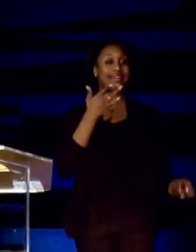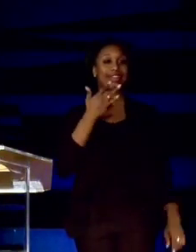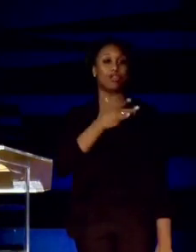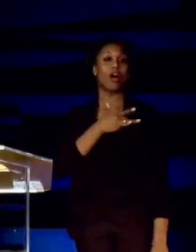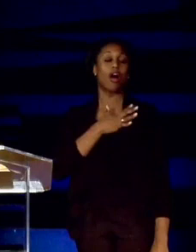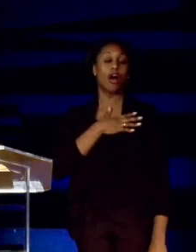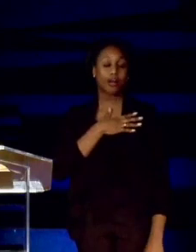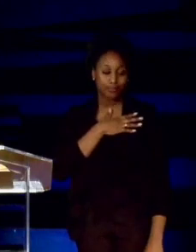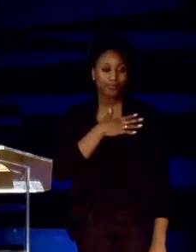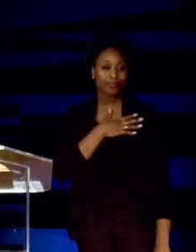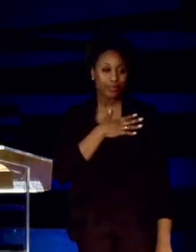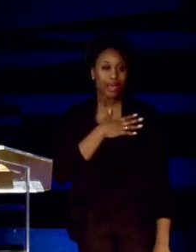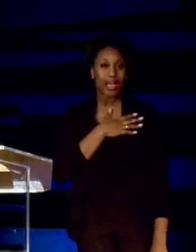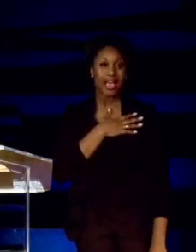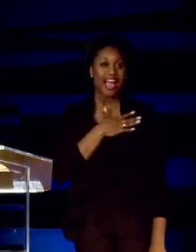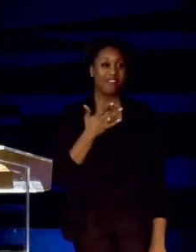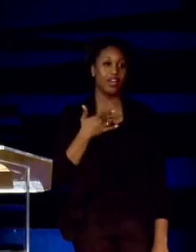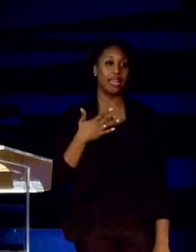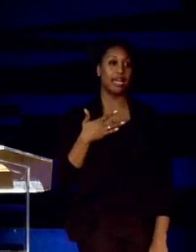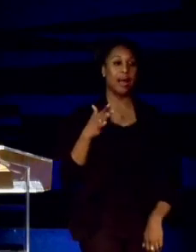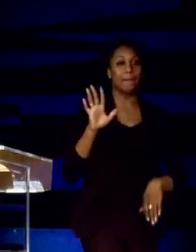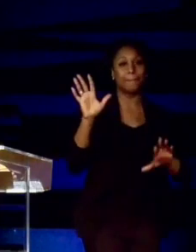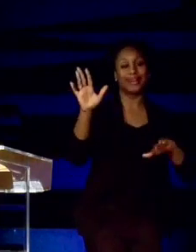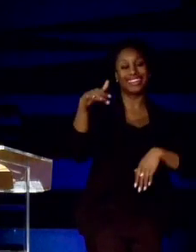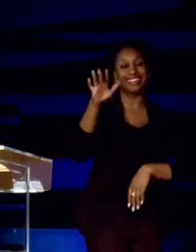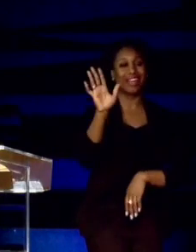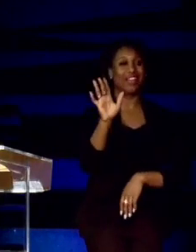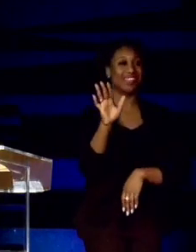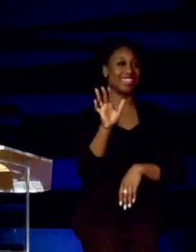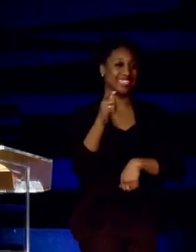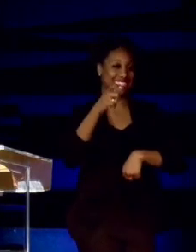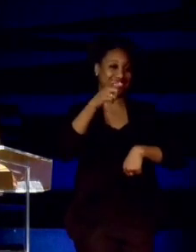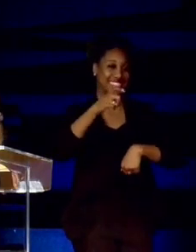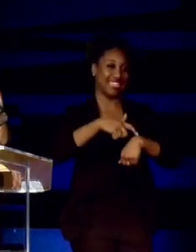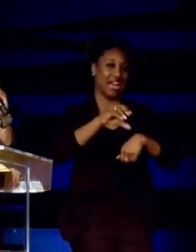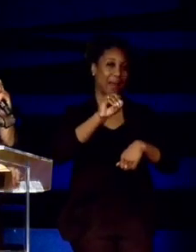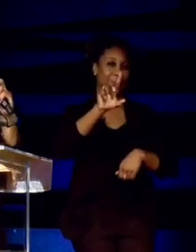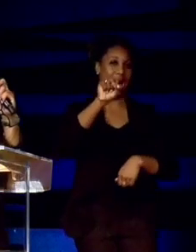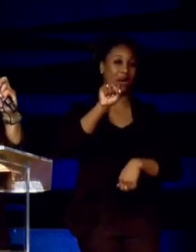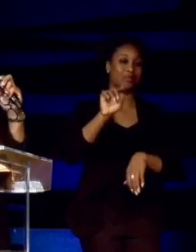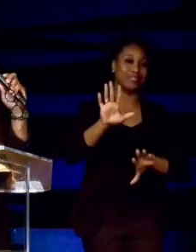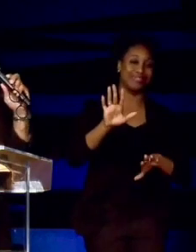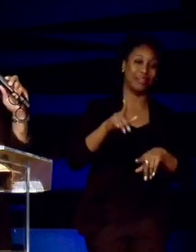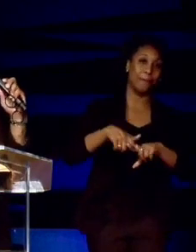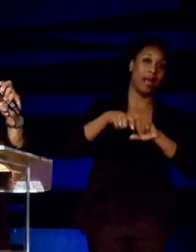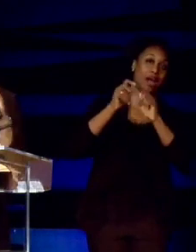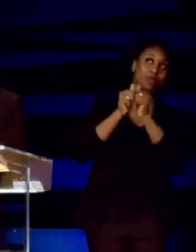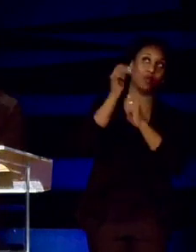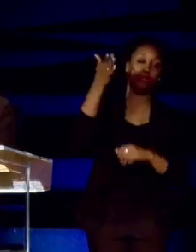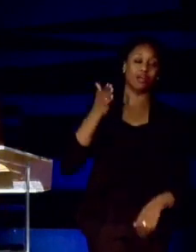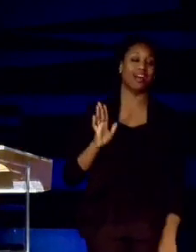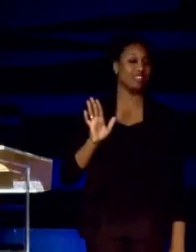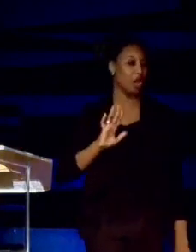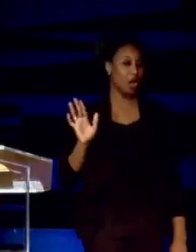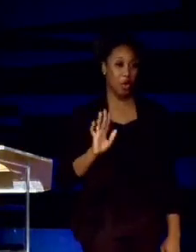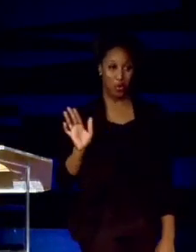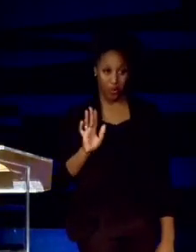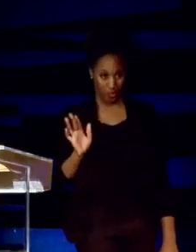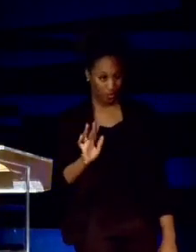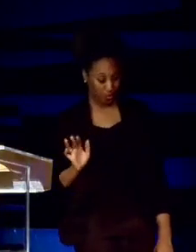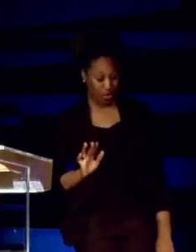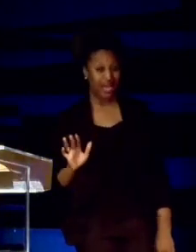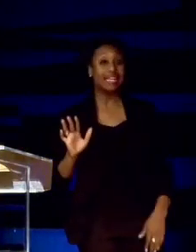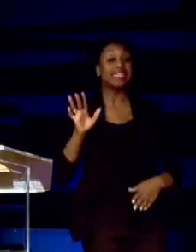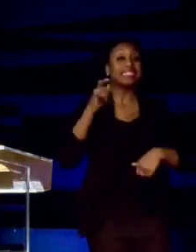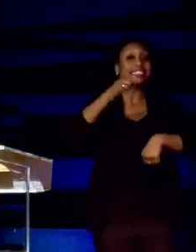I do feel like I'm on time out with God. And I want to give you prophetic notice. What was time out is about to be time